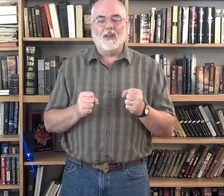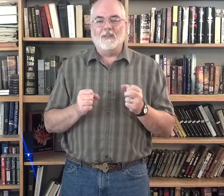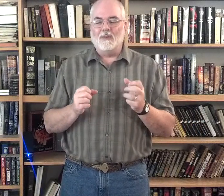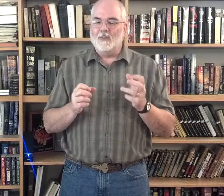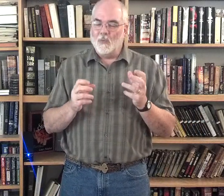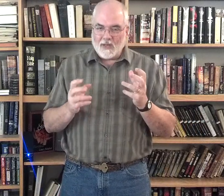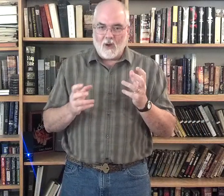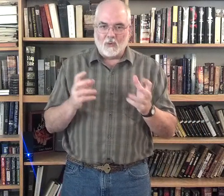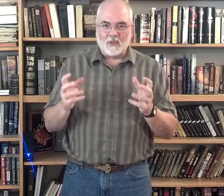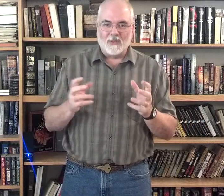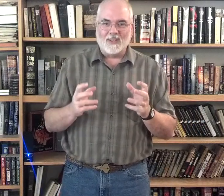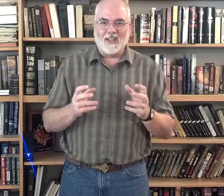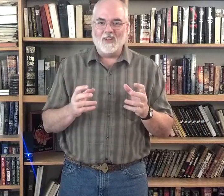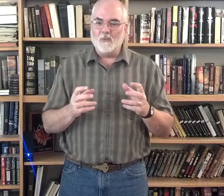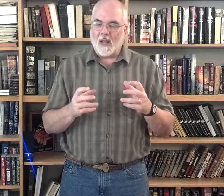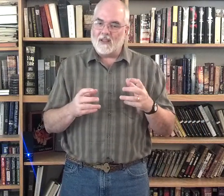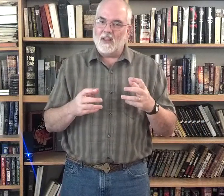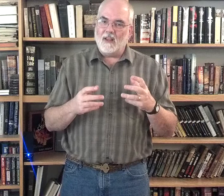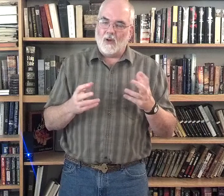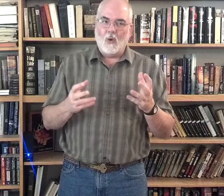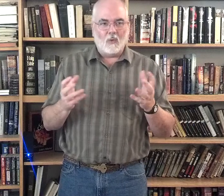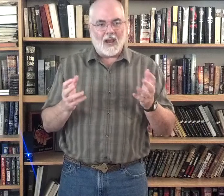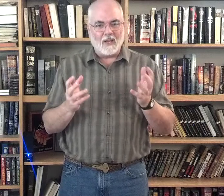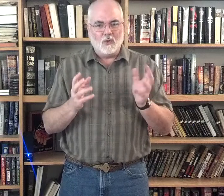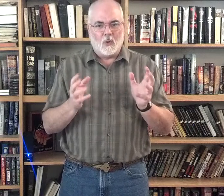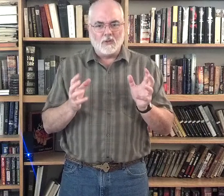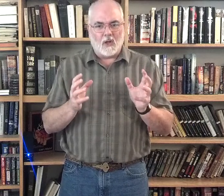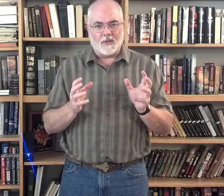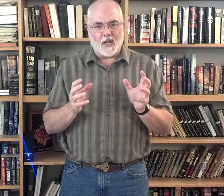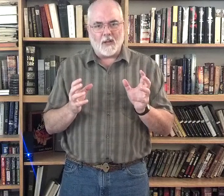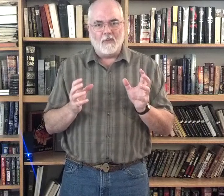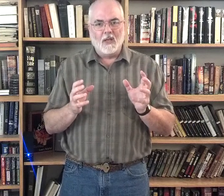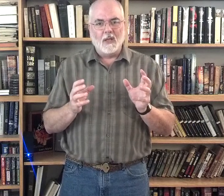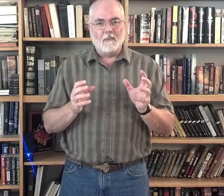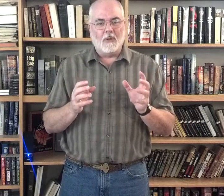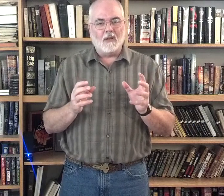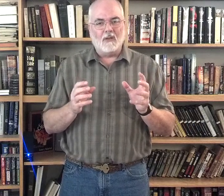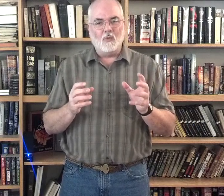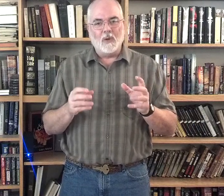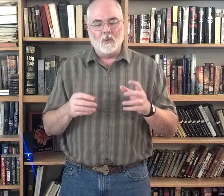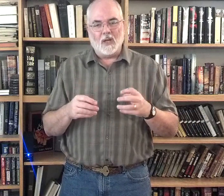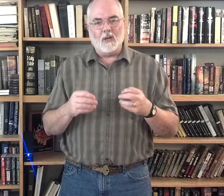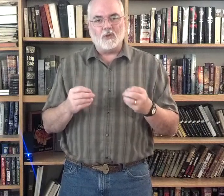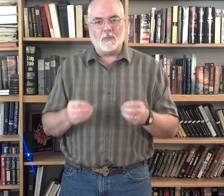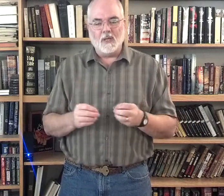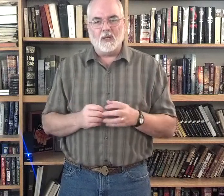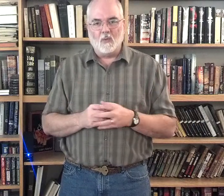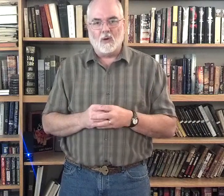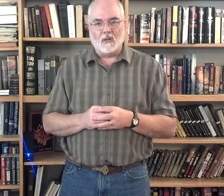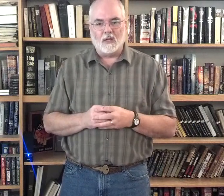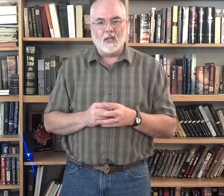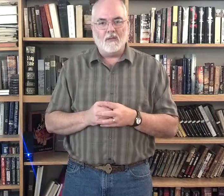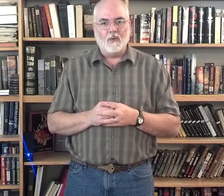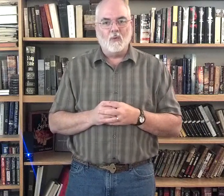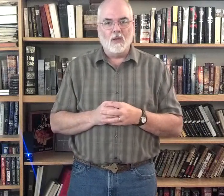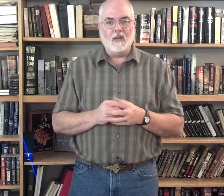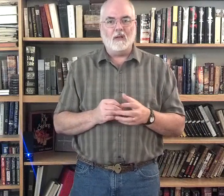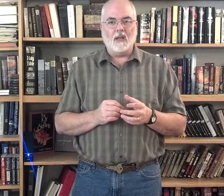We don't. You might think, oh, I use words all the time, but we really don't speak in words. If we did,